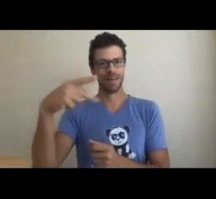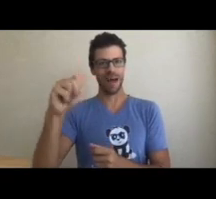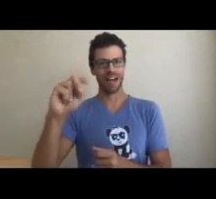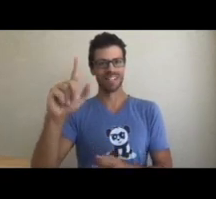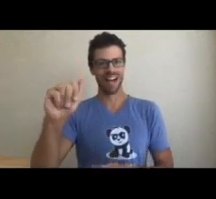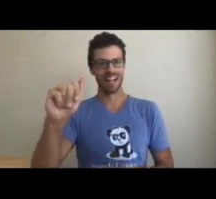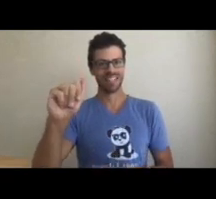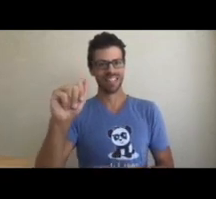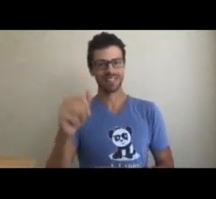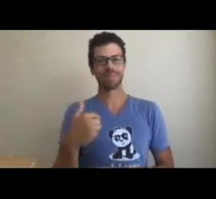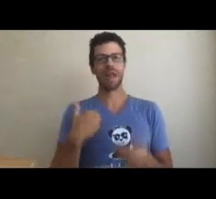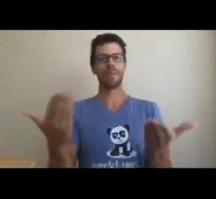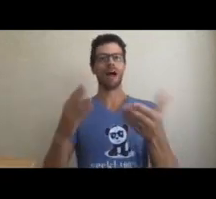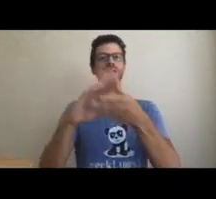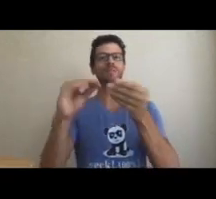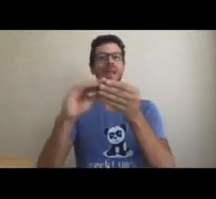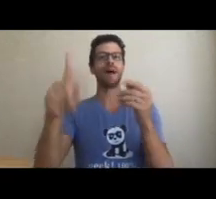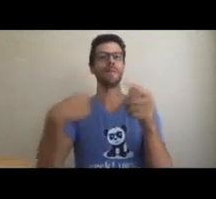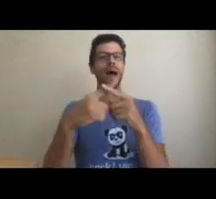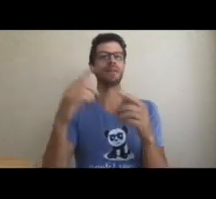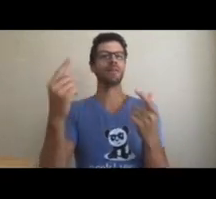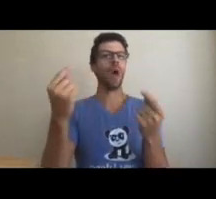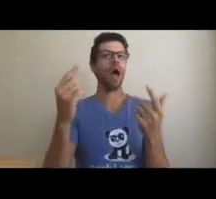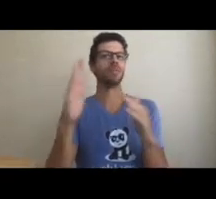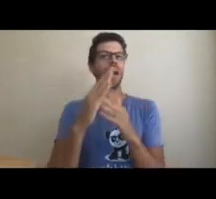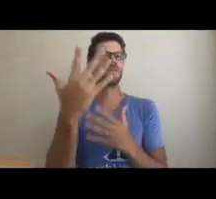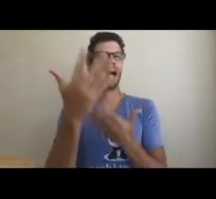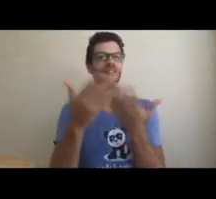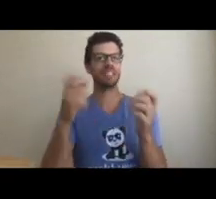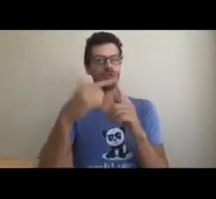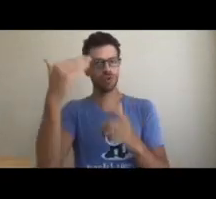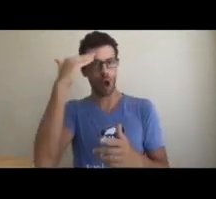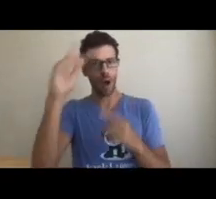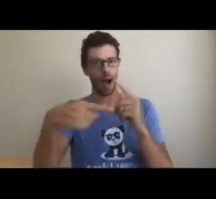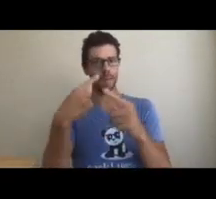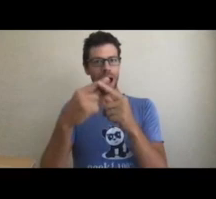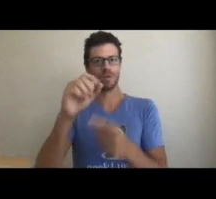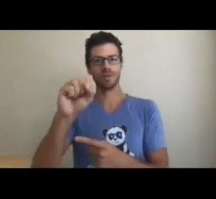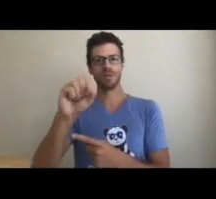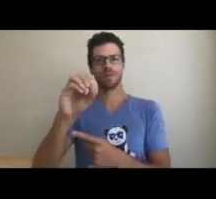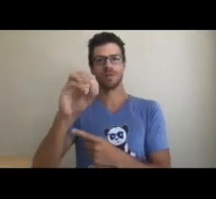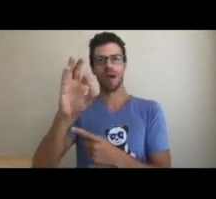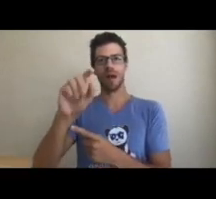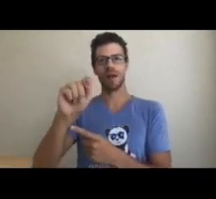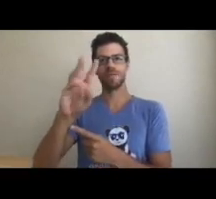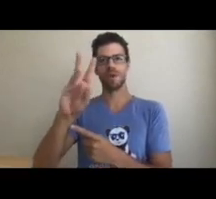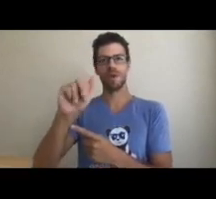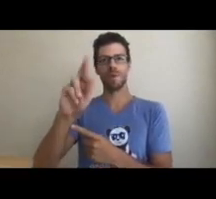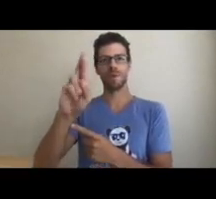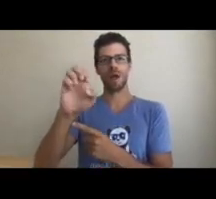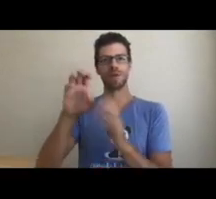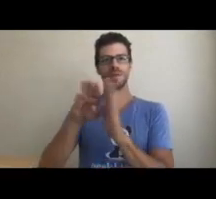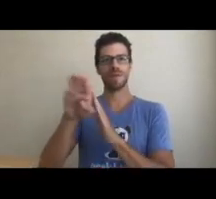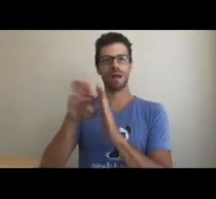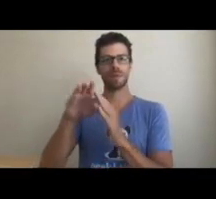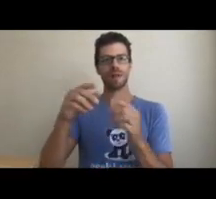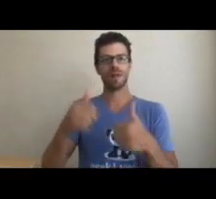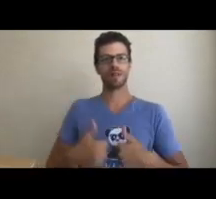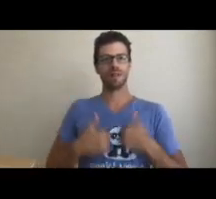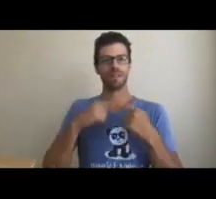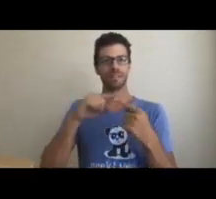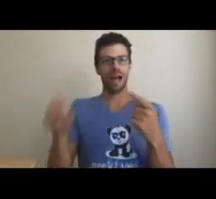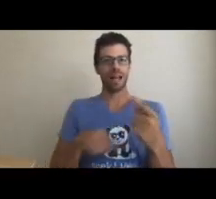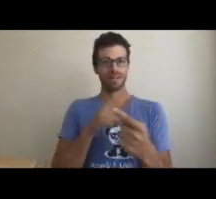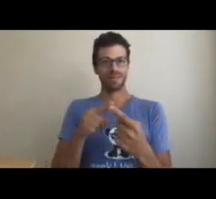Hello, I'm Mario Essig with GeekPanda. I'm here to talk about the top five things to know about software development life